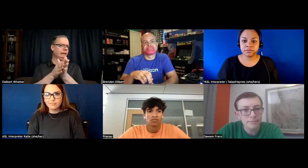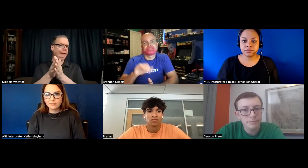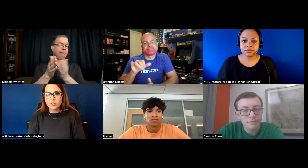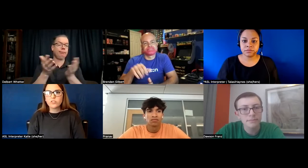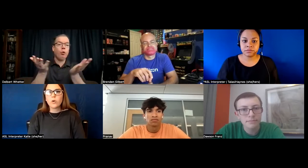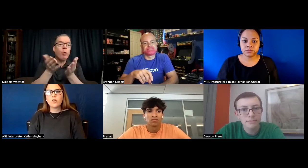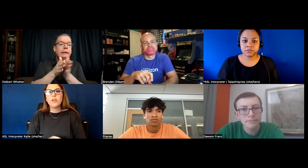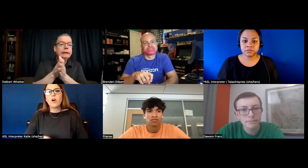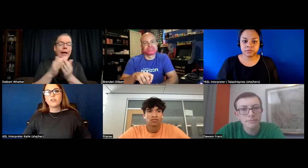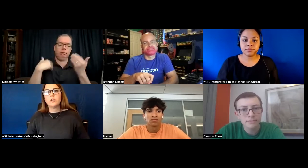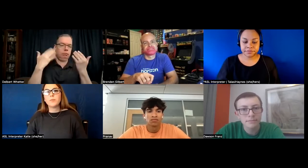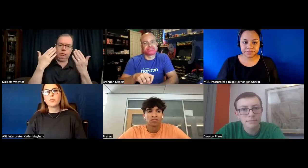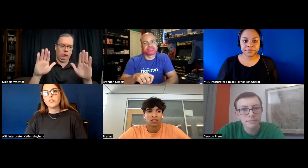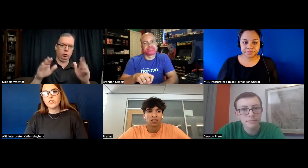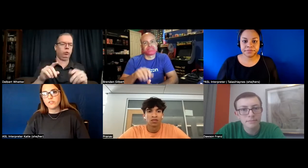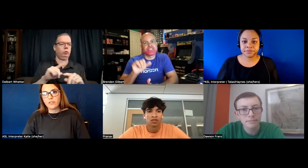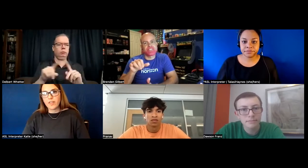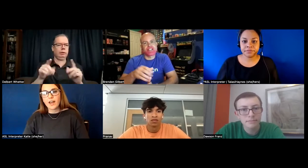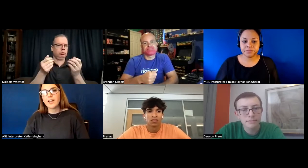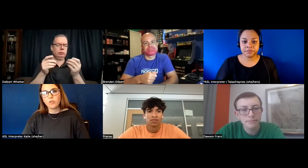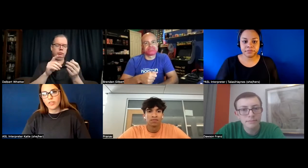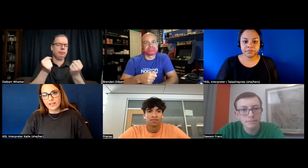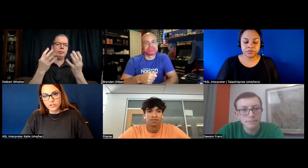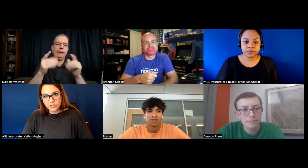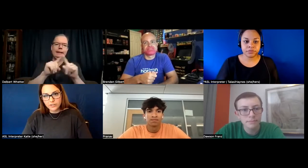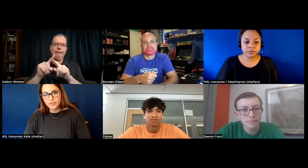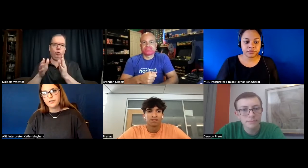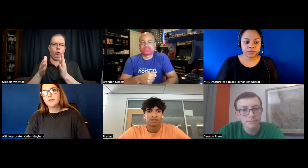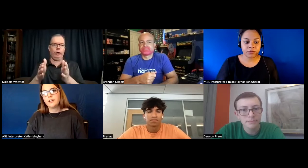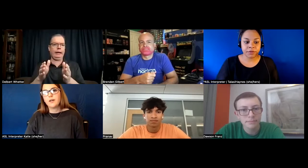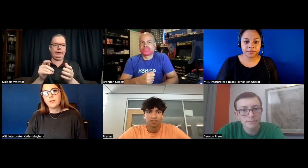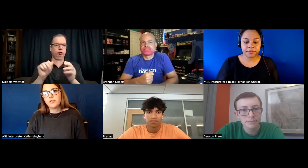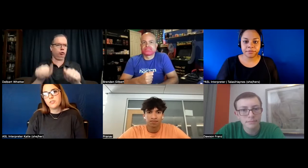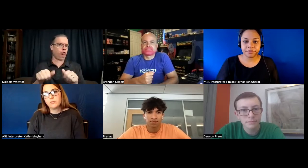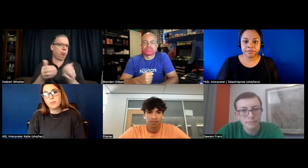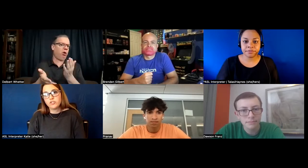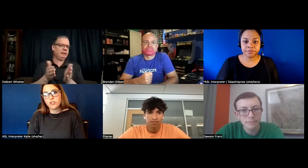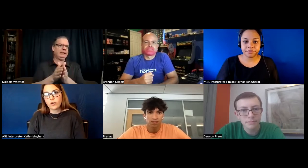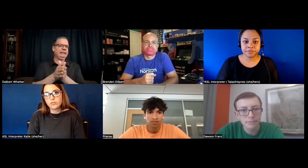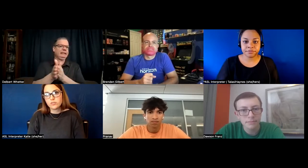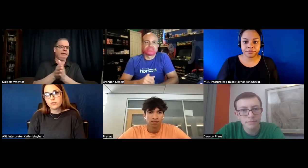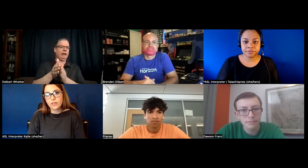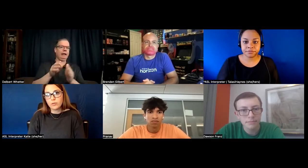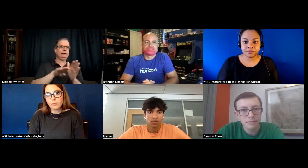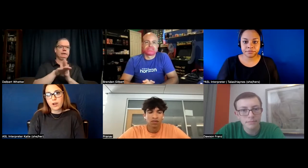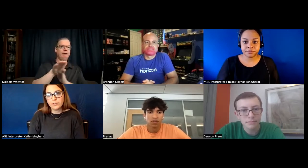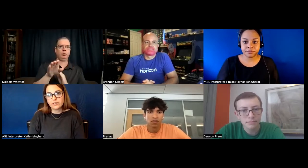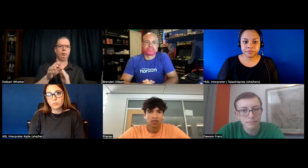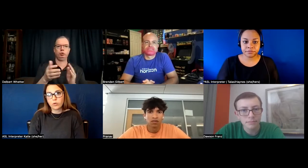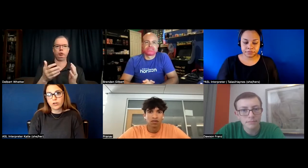so how do we offer a little bit more motivation for that i don't know the answer but there's a bunch of different routes that we could properly explore